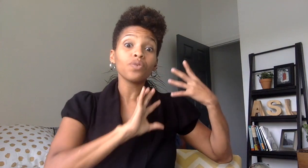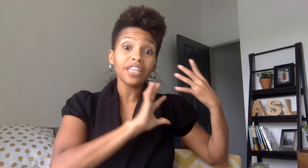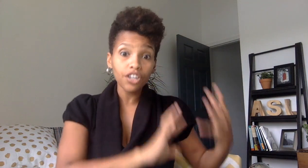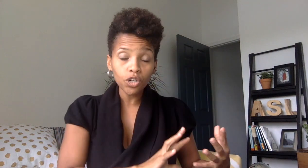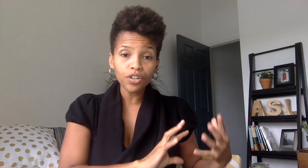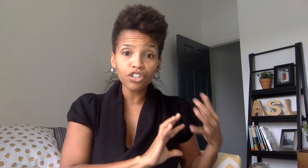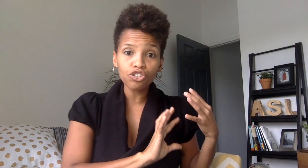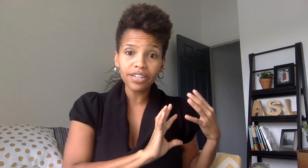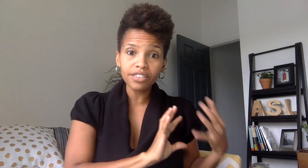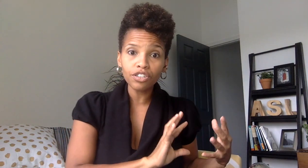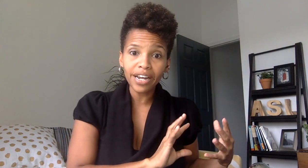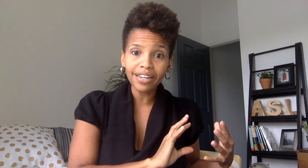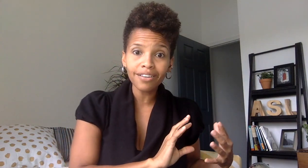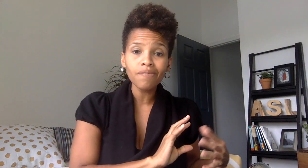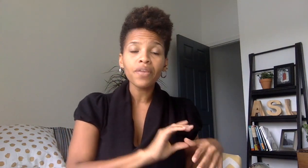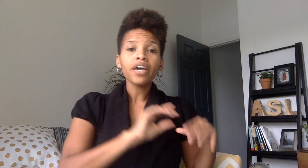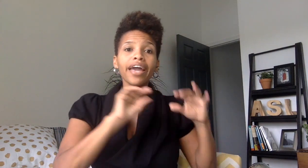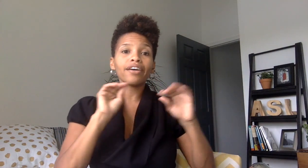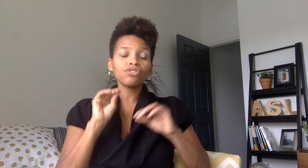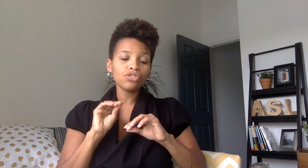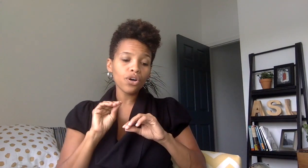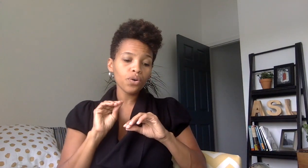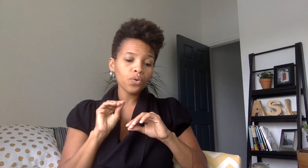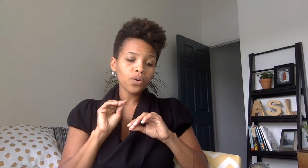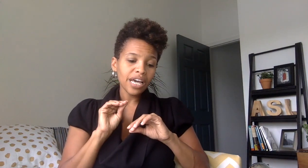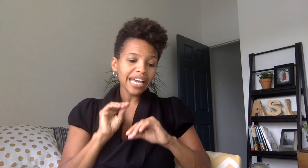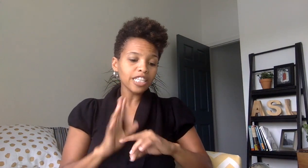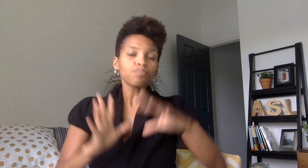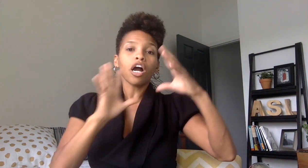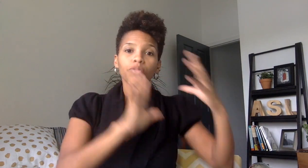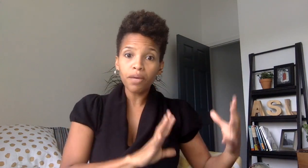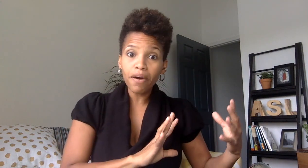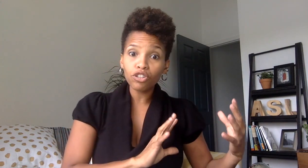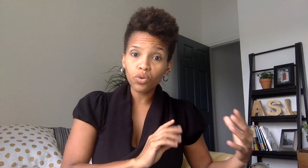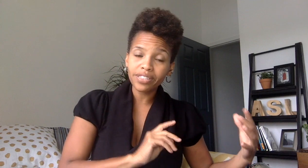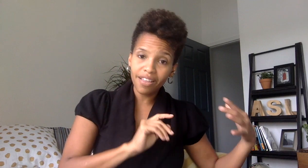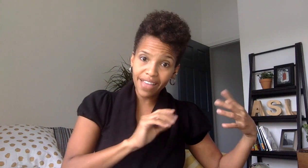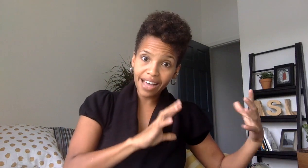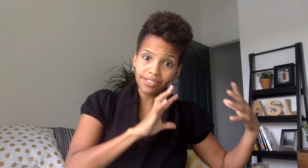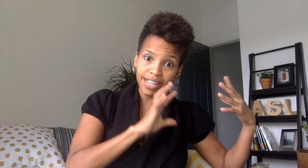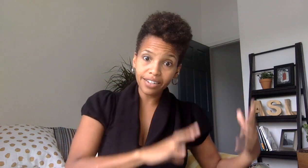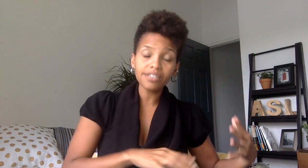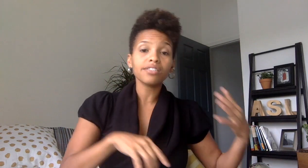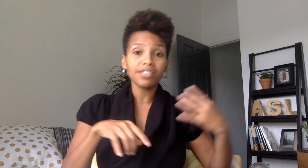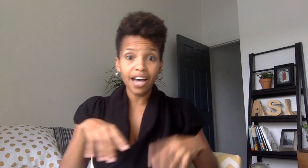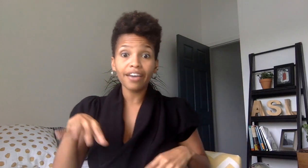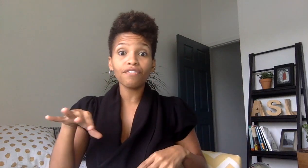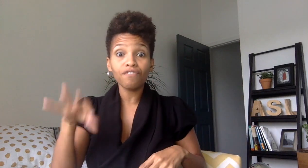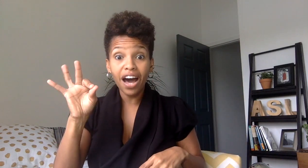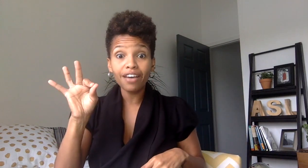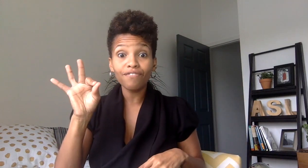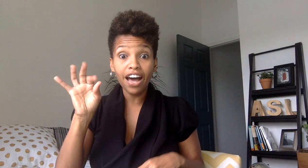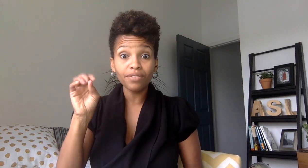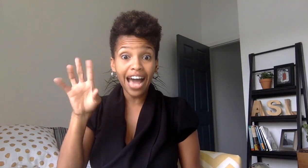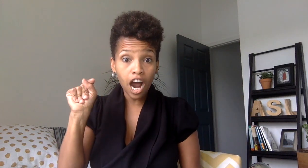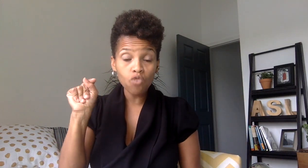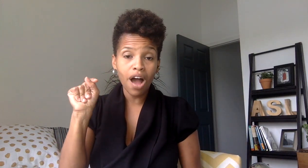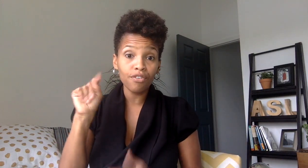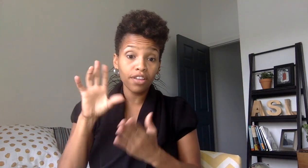hear when you're transliterating and so it's probably a better choice in that sentence to sign font found out rather than